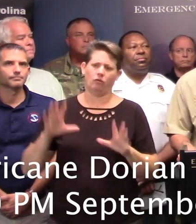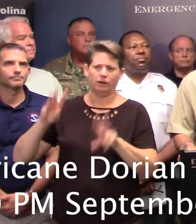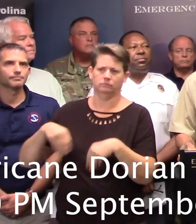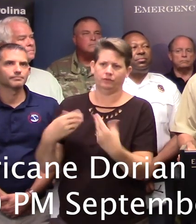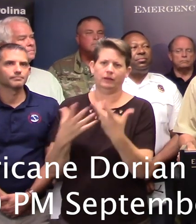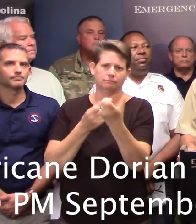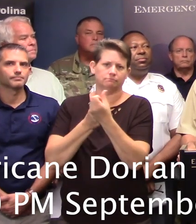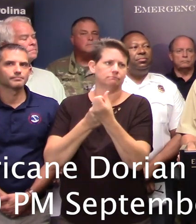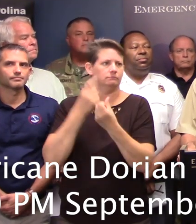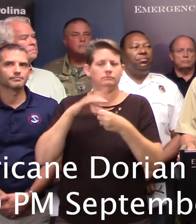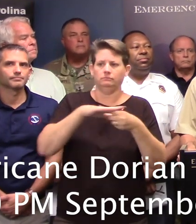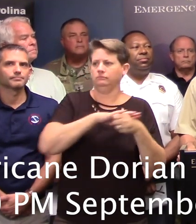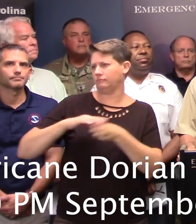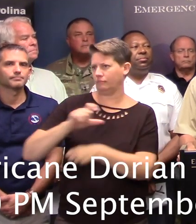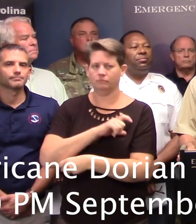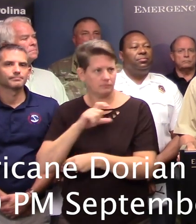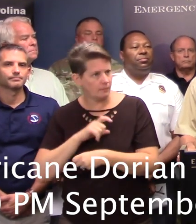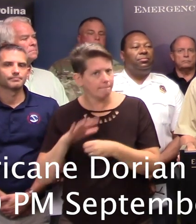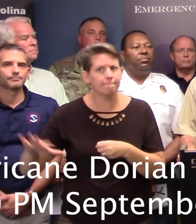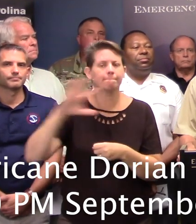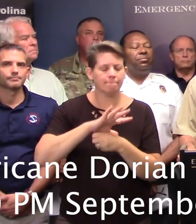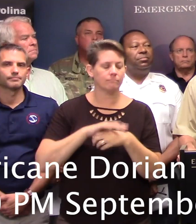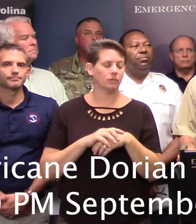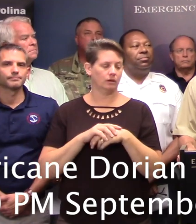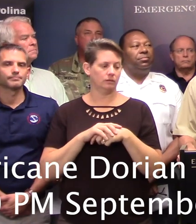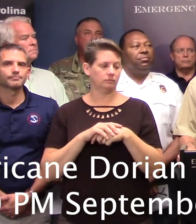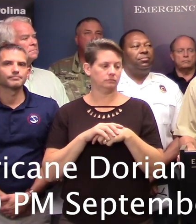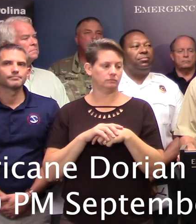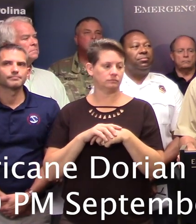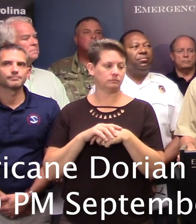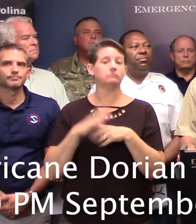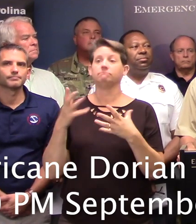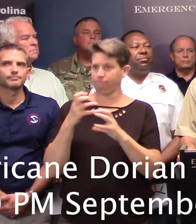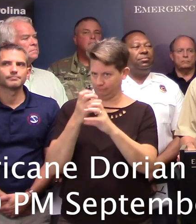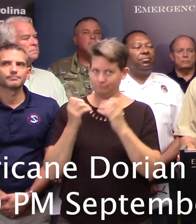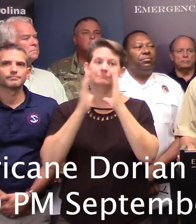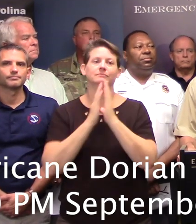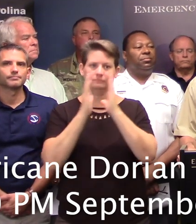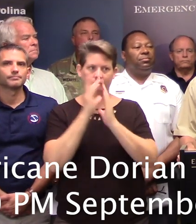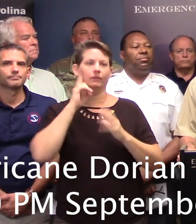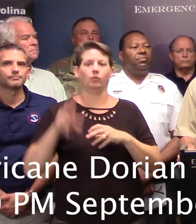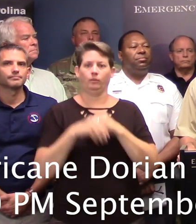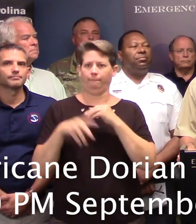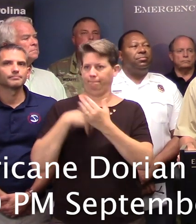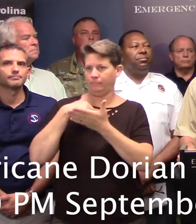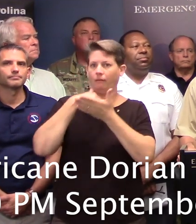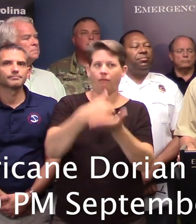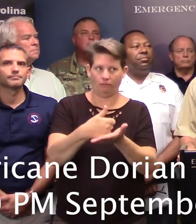assistance to local law enforcement agencies. We have started receiving requests, additional requests,